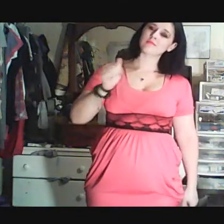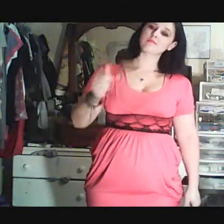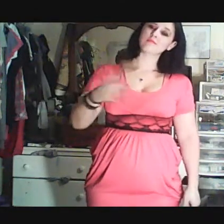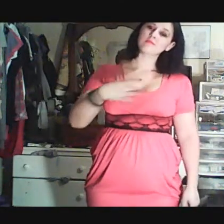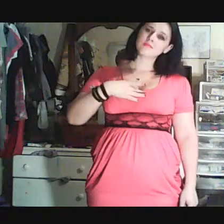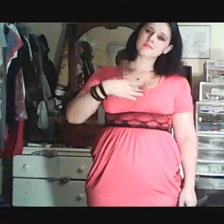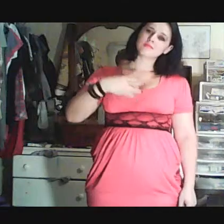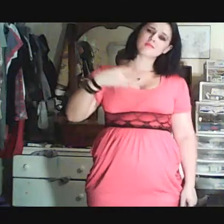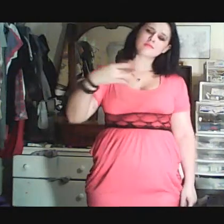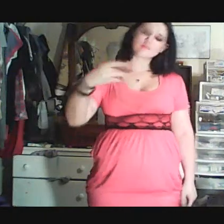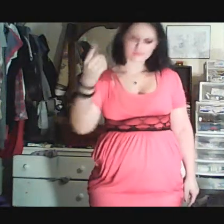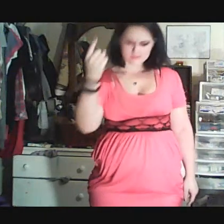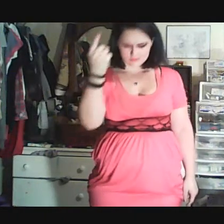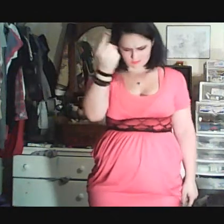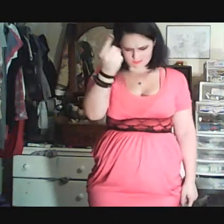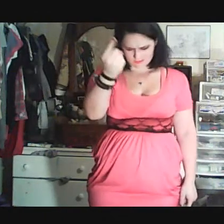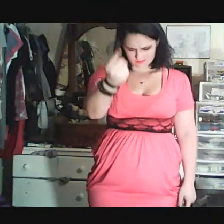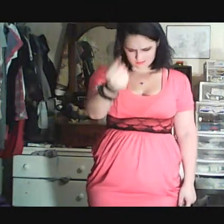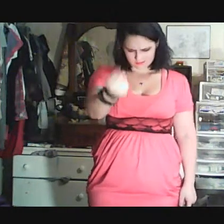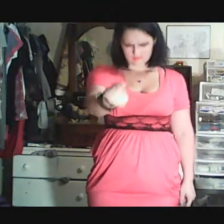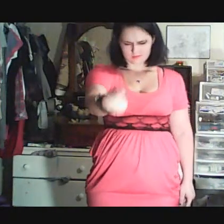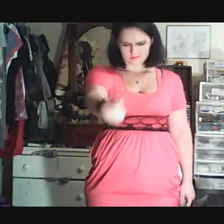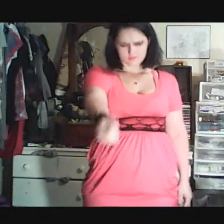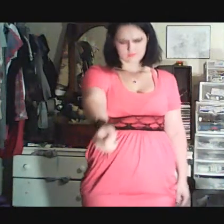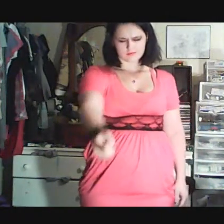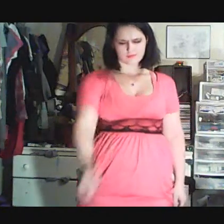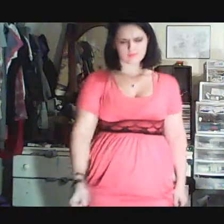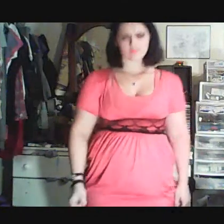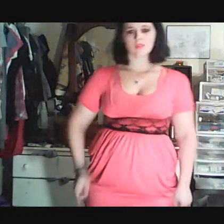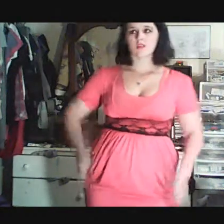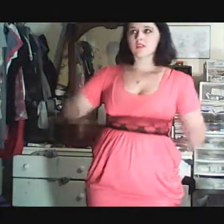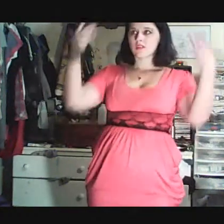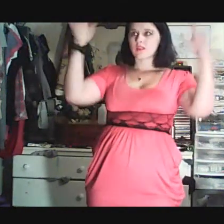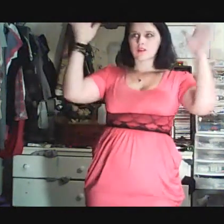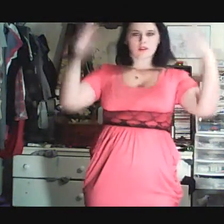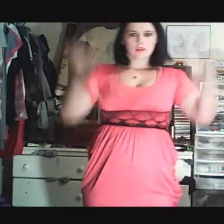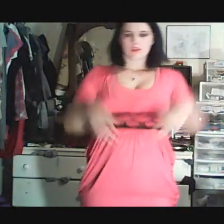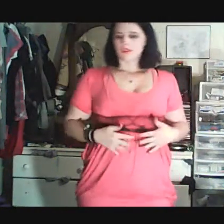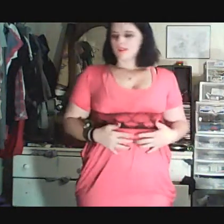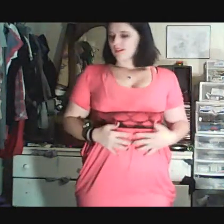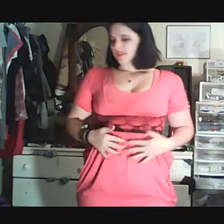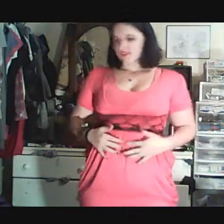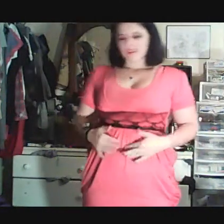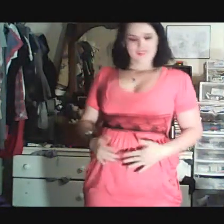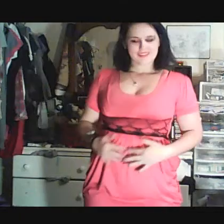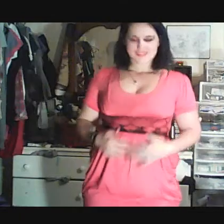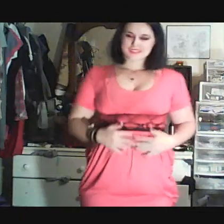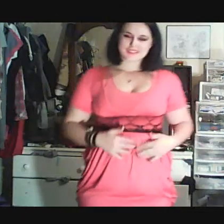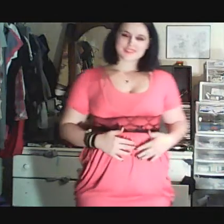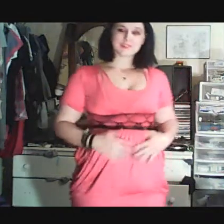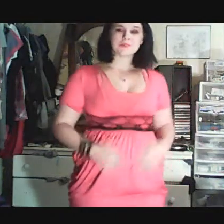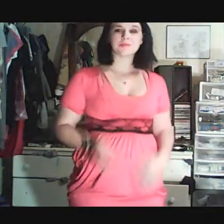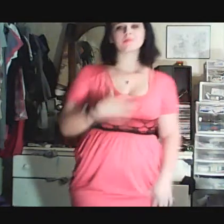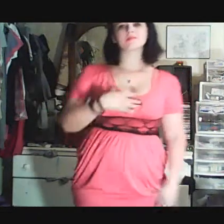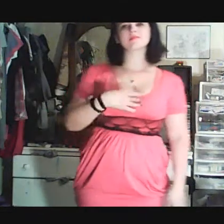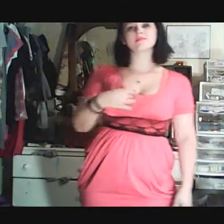into you. I should be over all the butterflies, but I'm